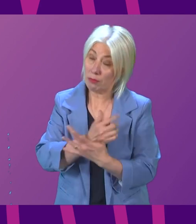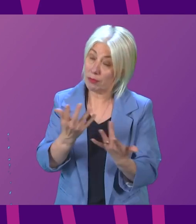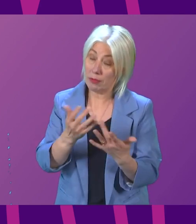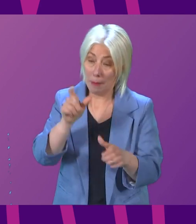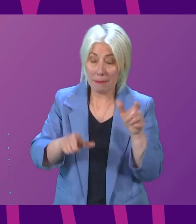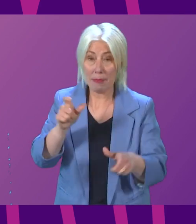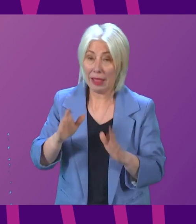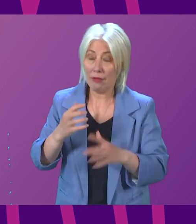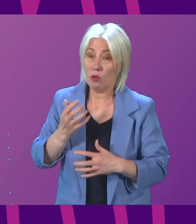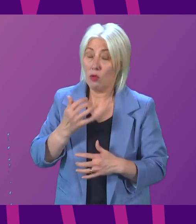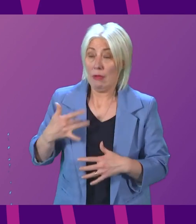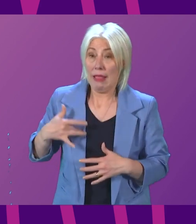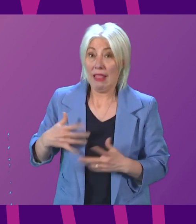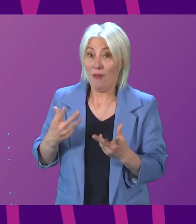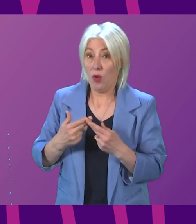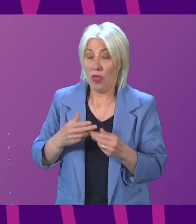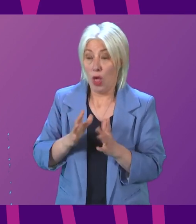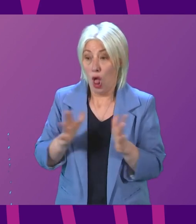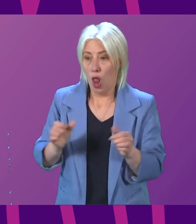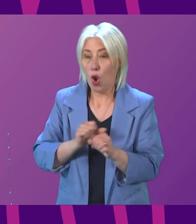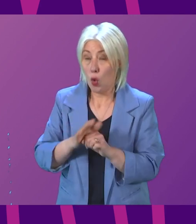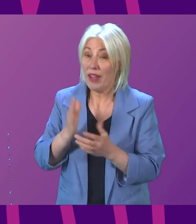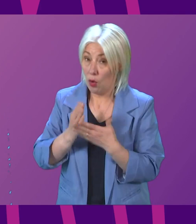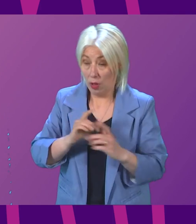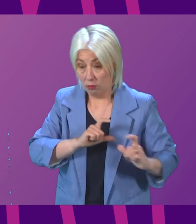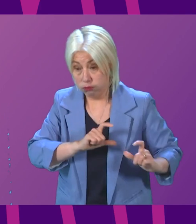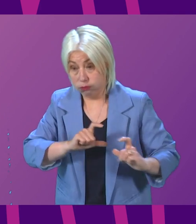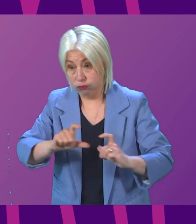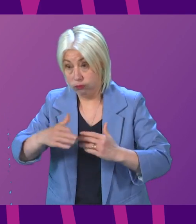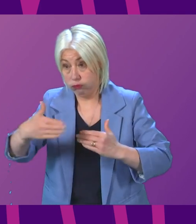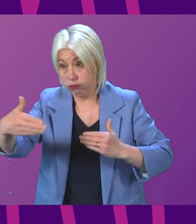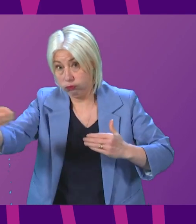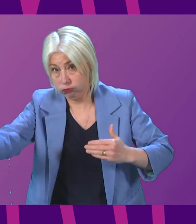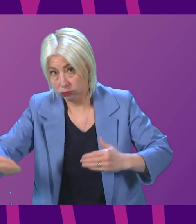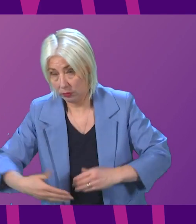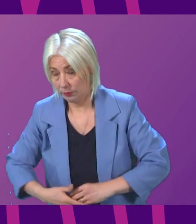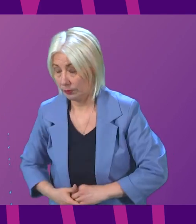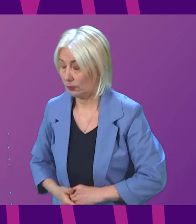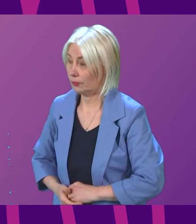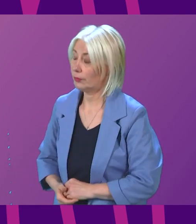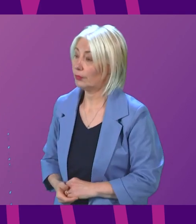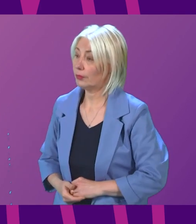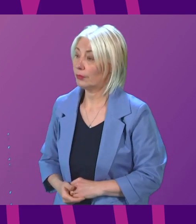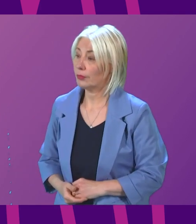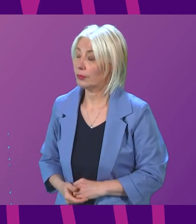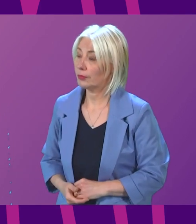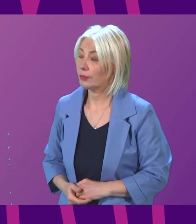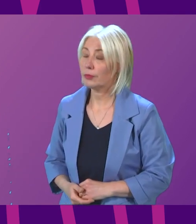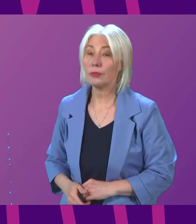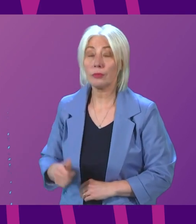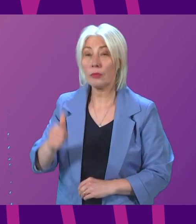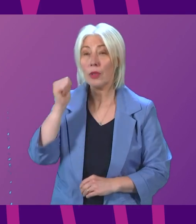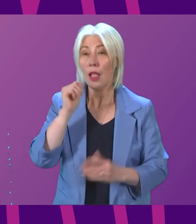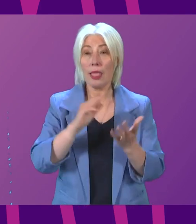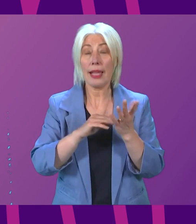people who are living with long Covid and who are likely to continue to do so for much time to come. Michael Mara. Thank you, President Officer. Last